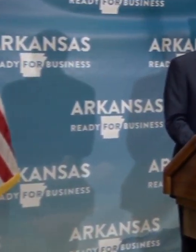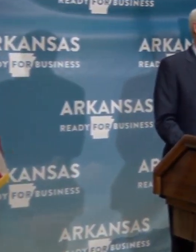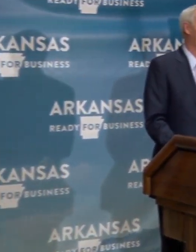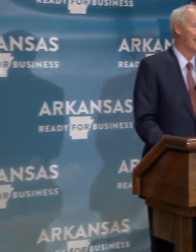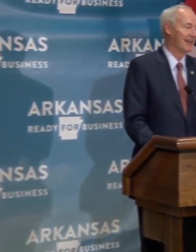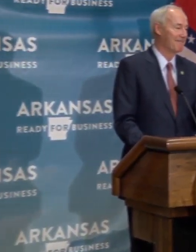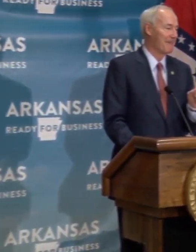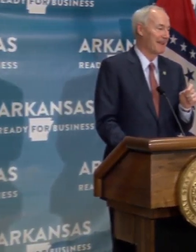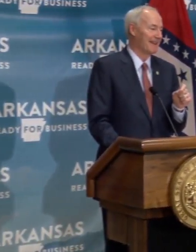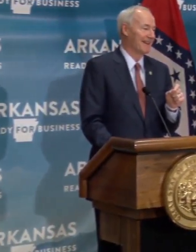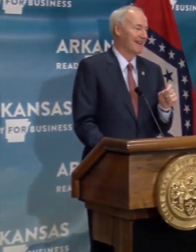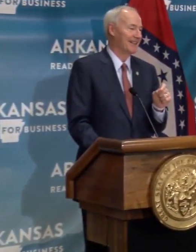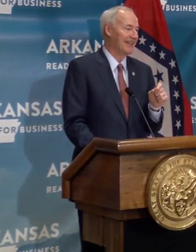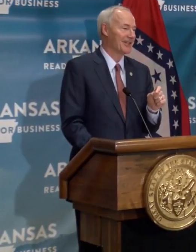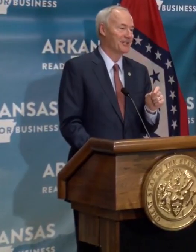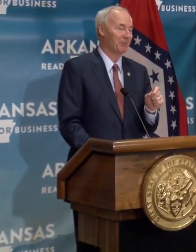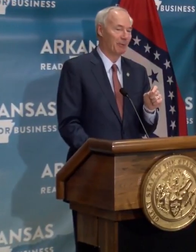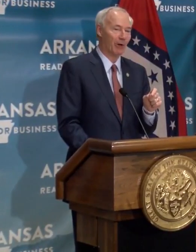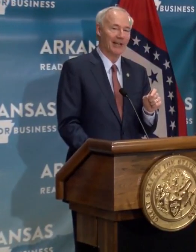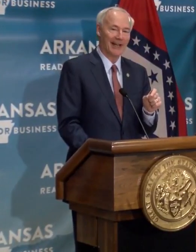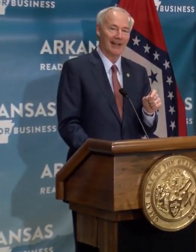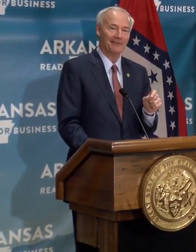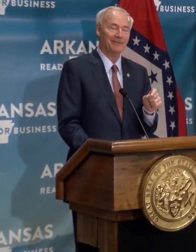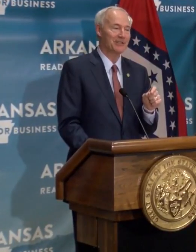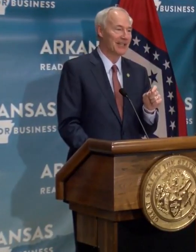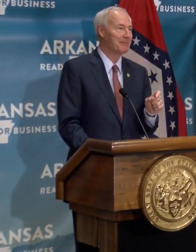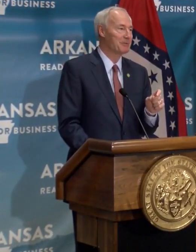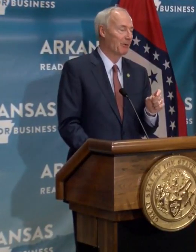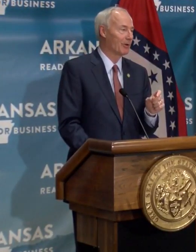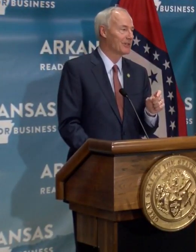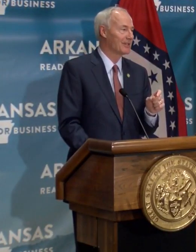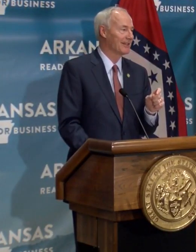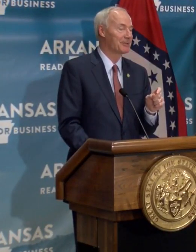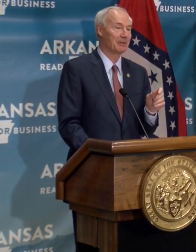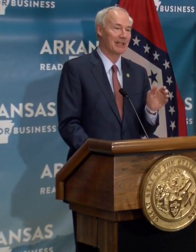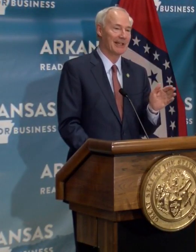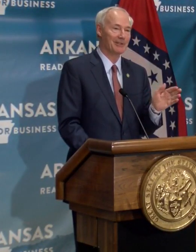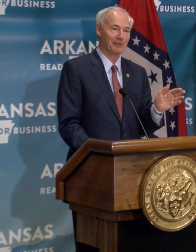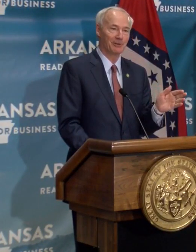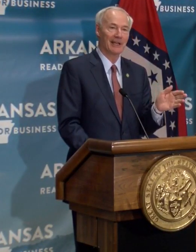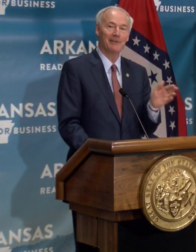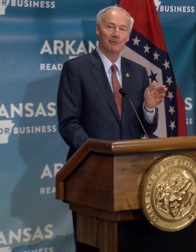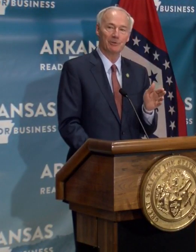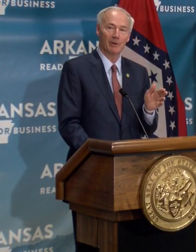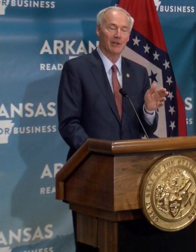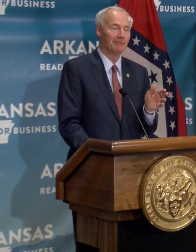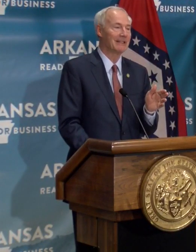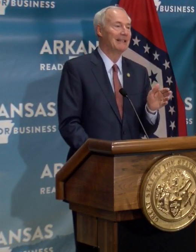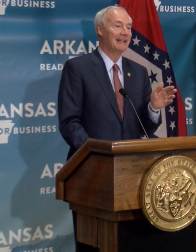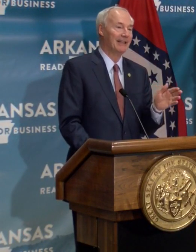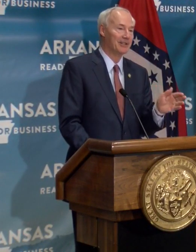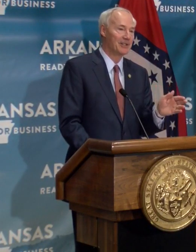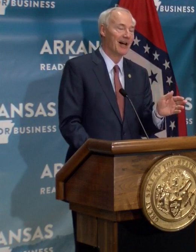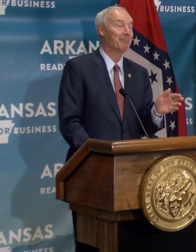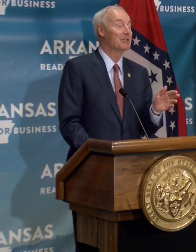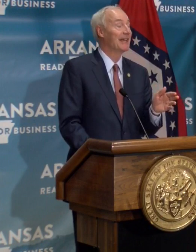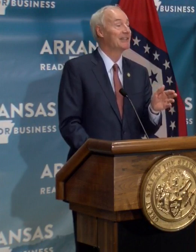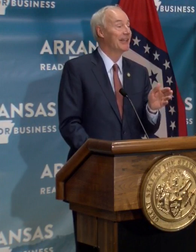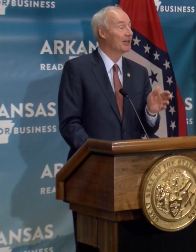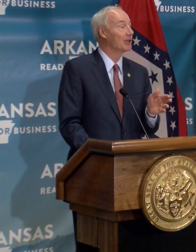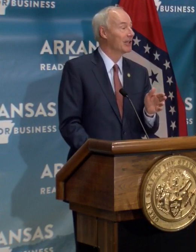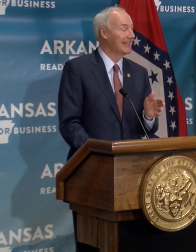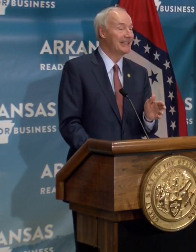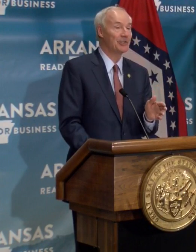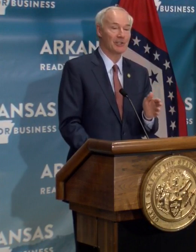focus on the fact that, uh, yes, we want to have team sports and this pertains through K through 12. It does not